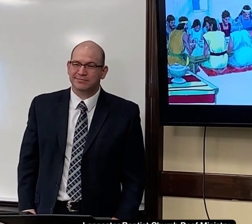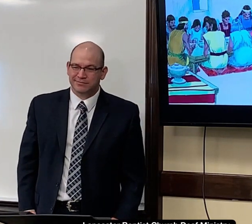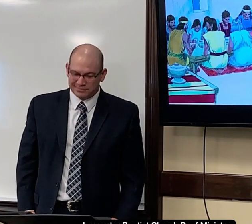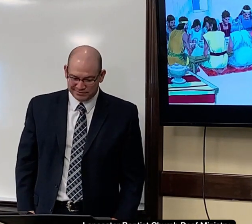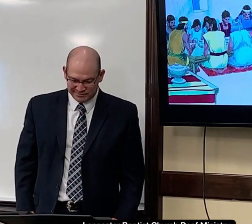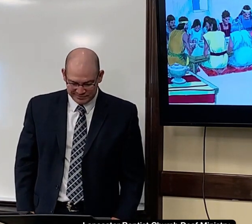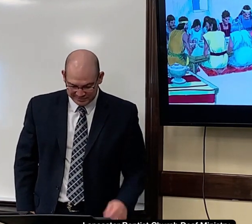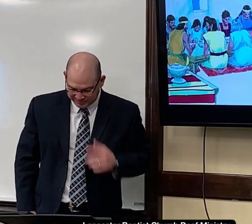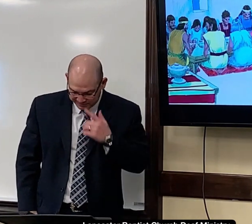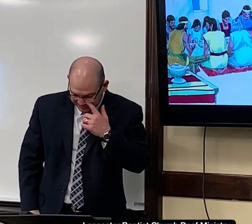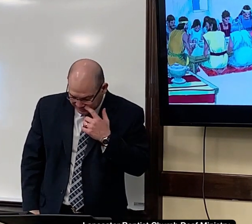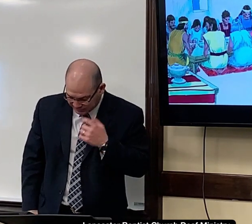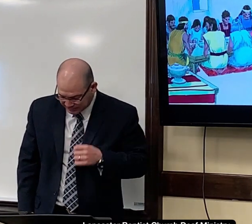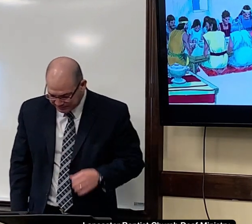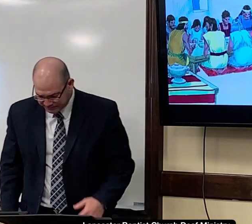reminder to think of him.